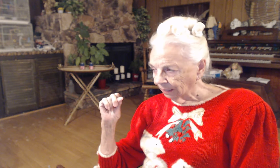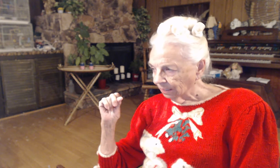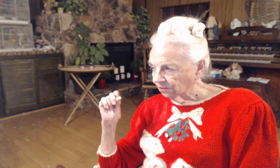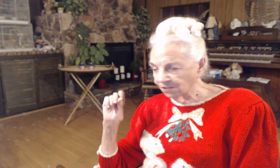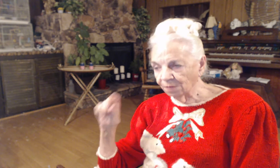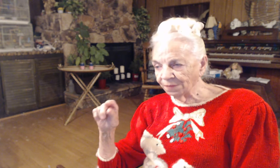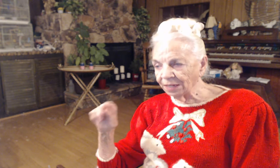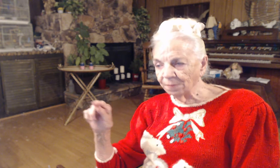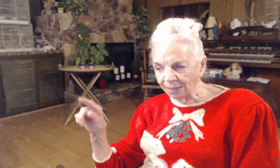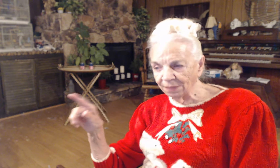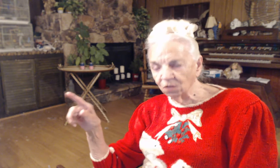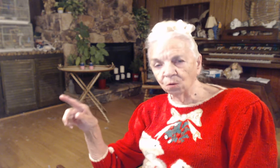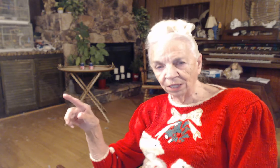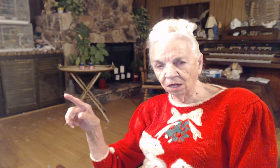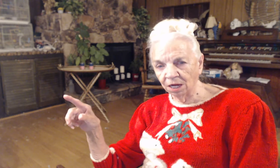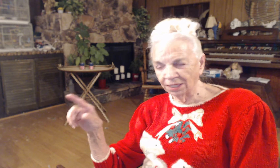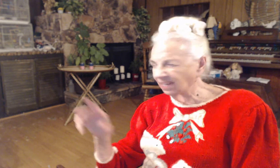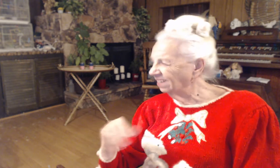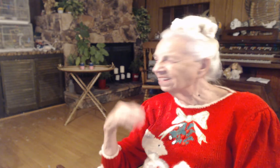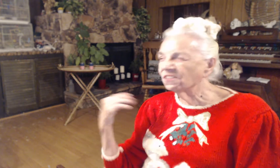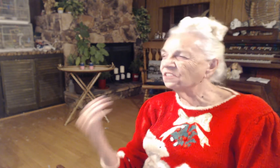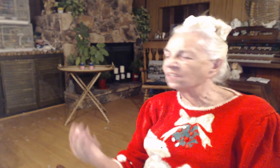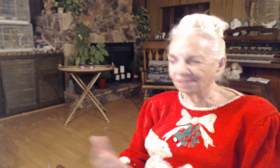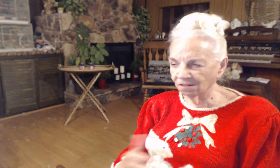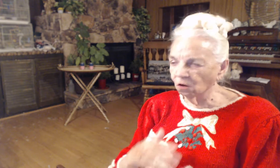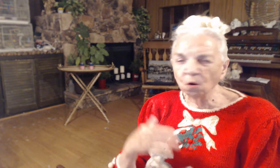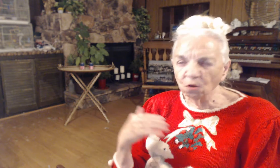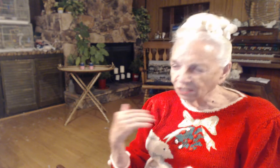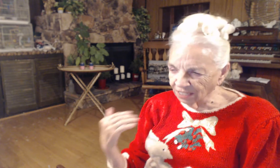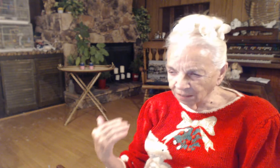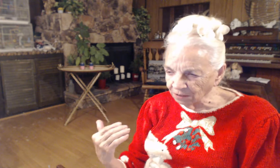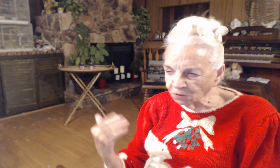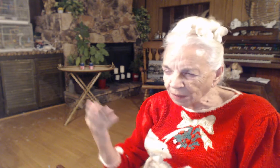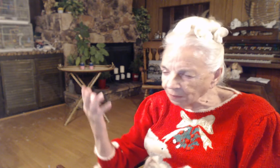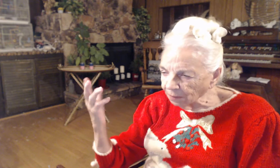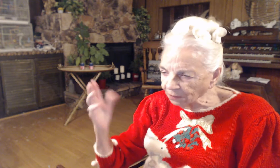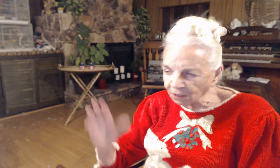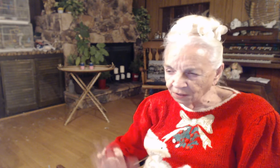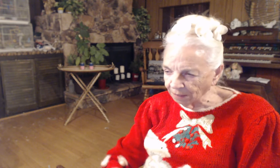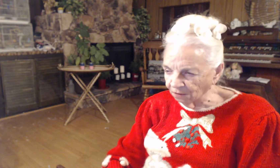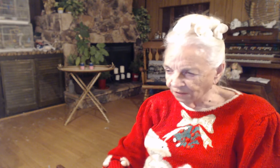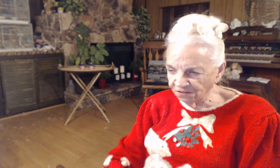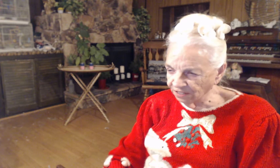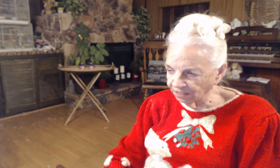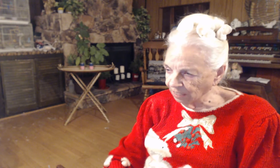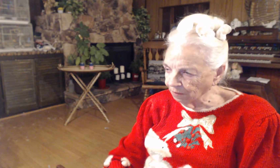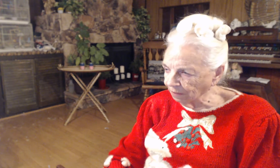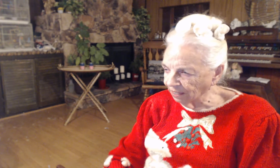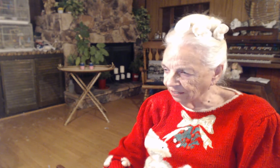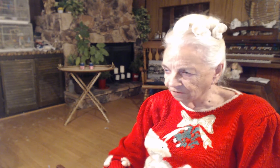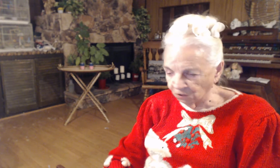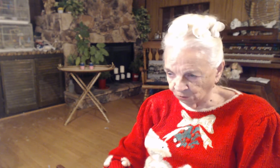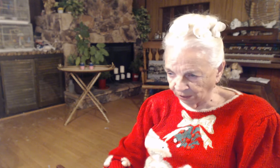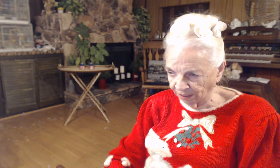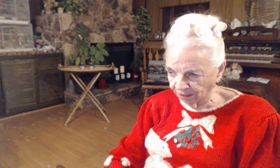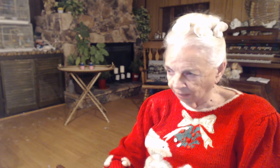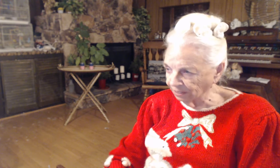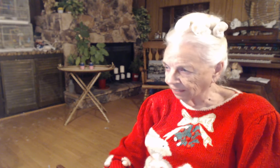Something may be going on. And this isn't all the time. There's people up here on the mountain. They see a demon behind every tree. I'm not kidding.